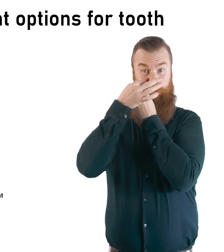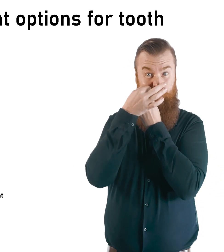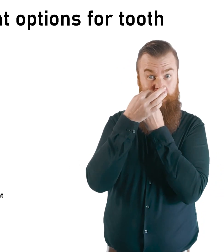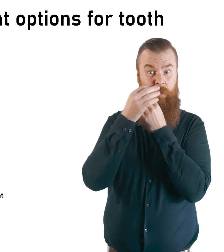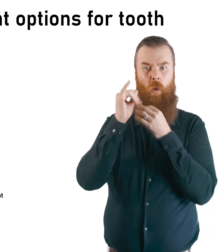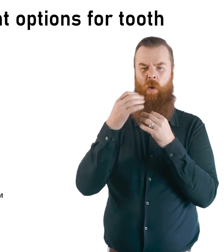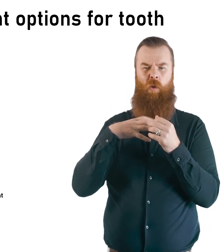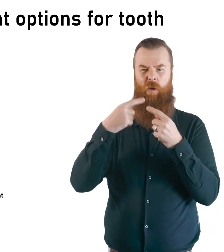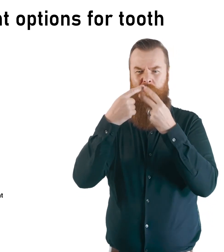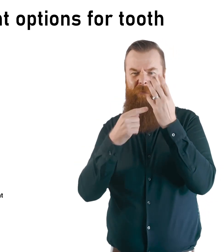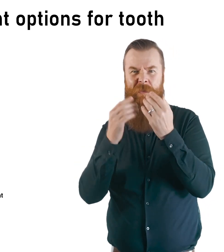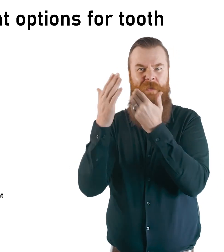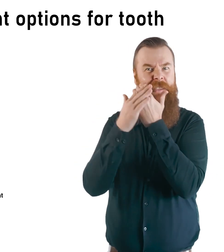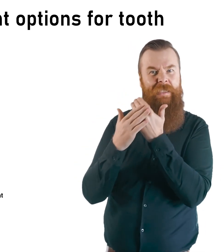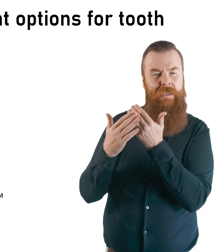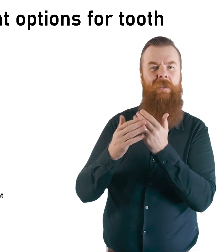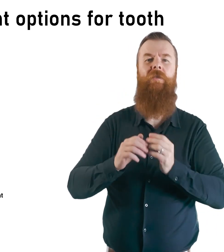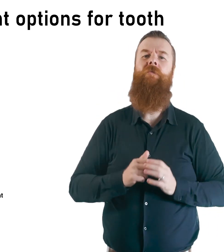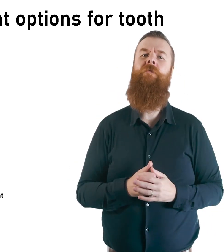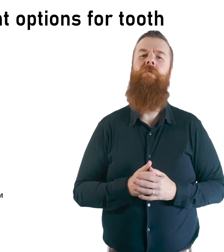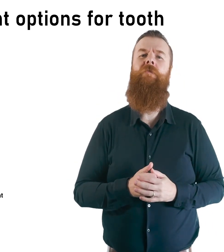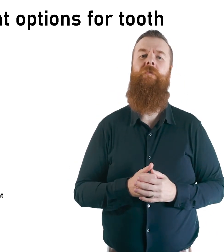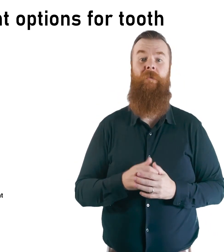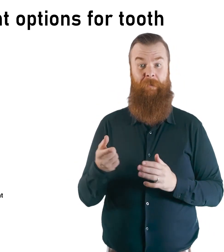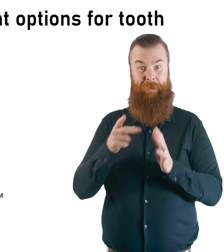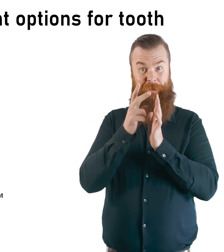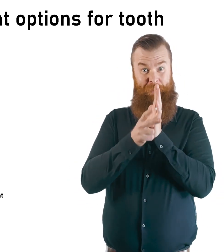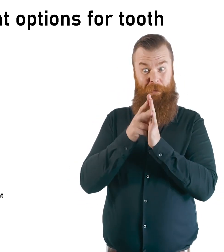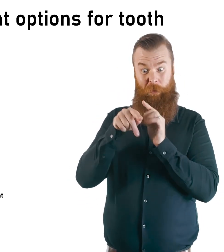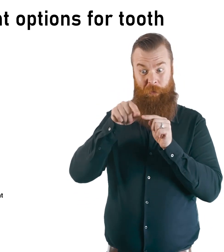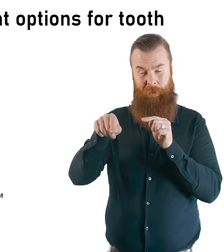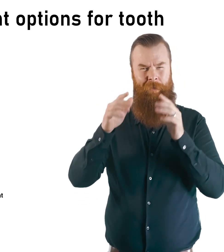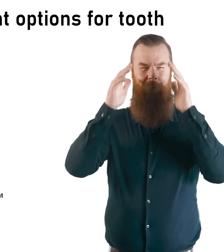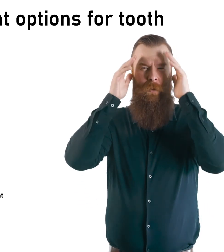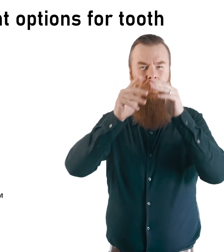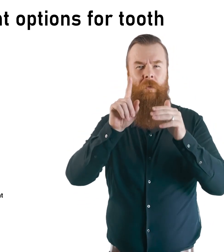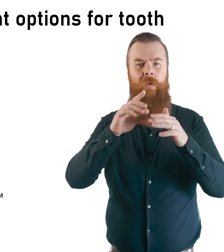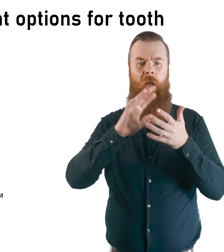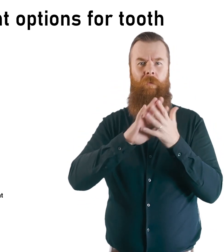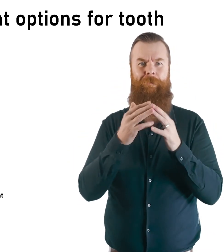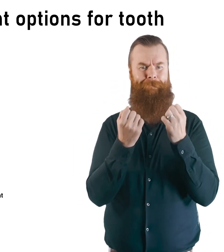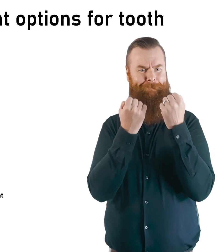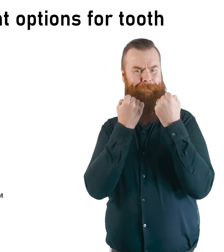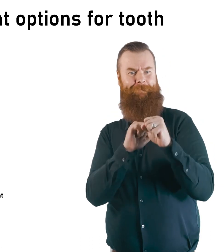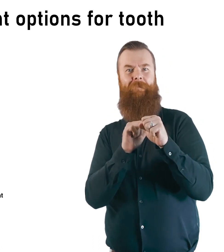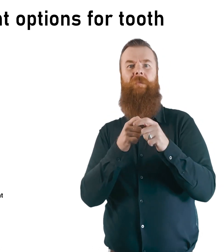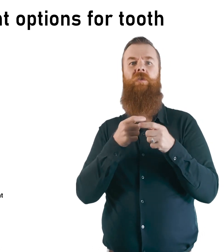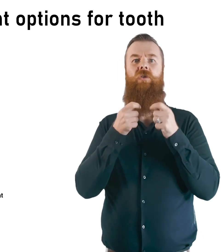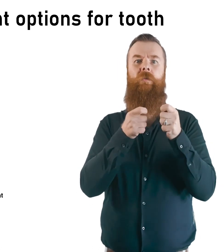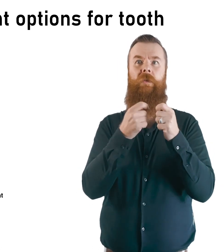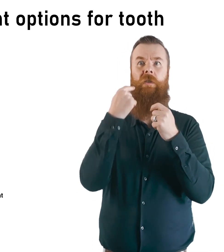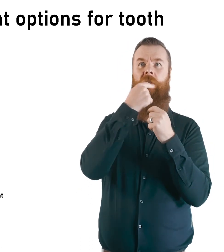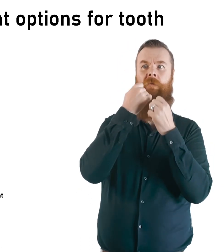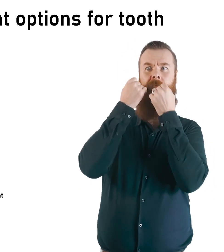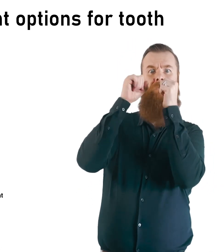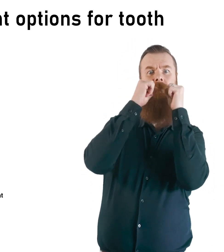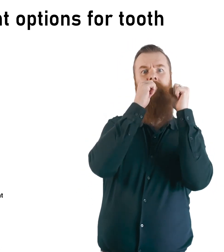will only focus on preventive treatments. Find out more information about these other options in other Smiling